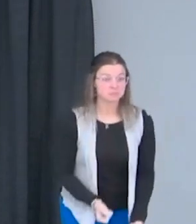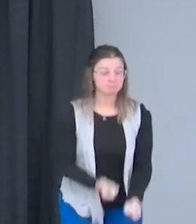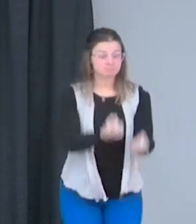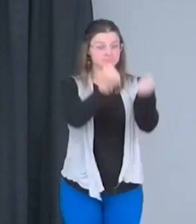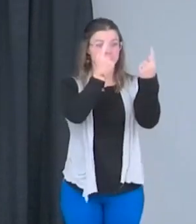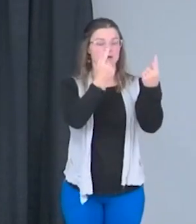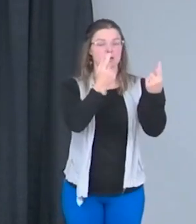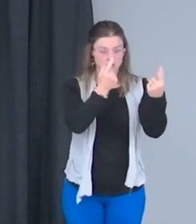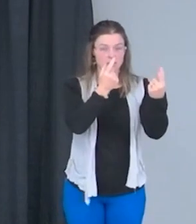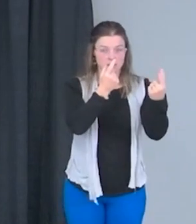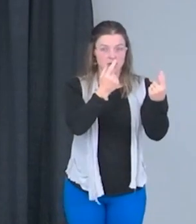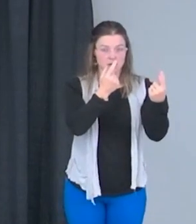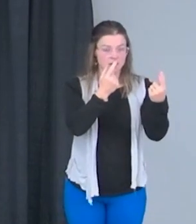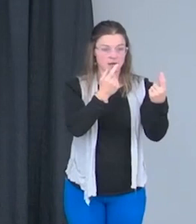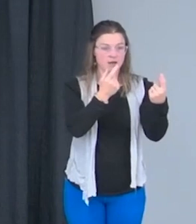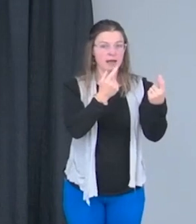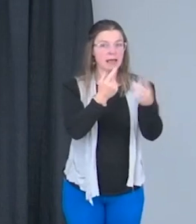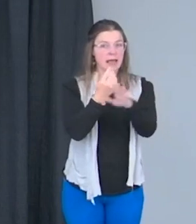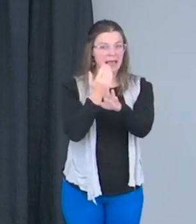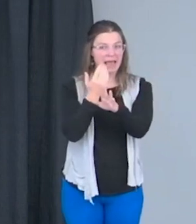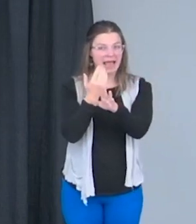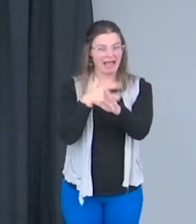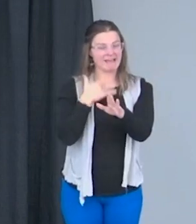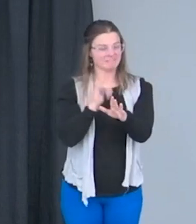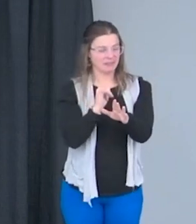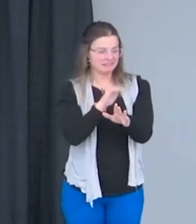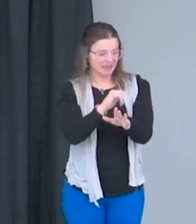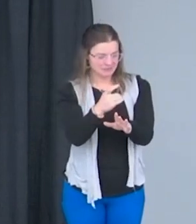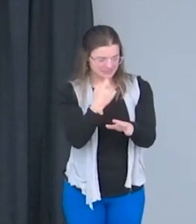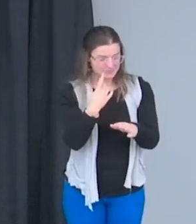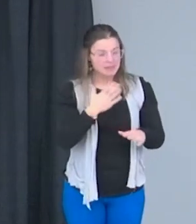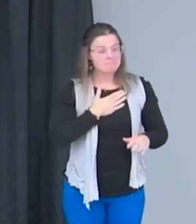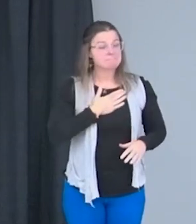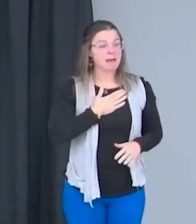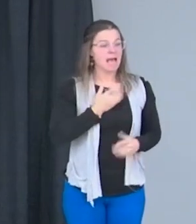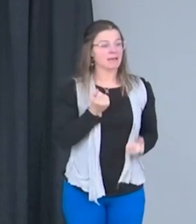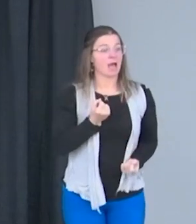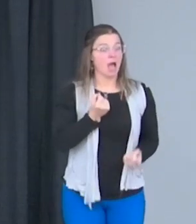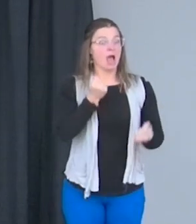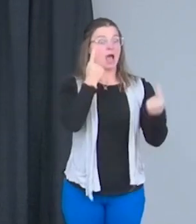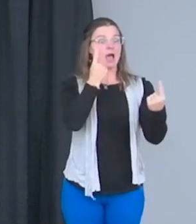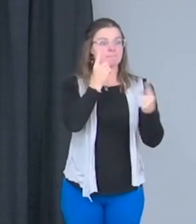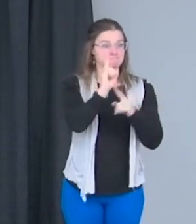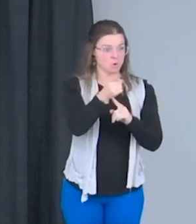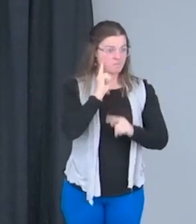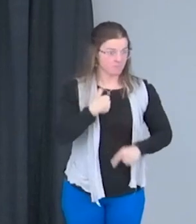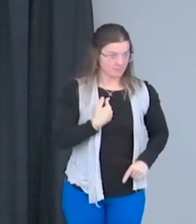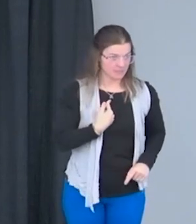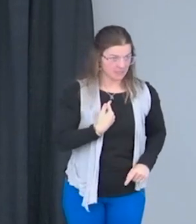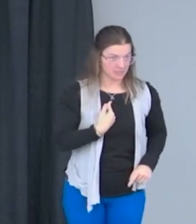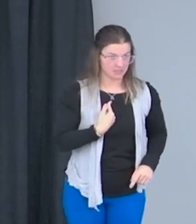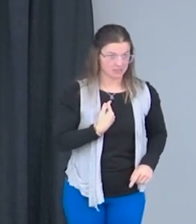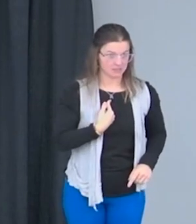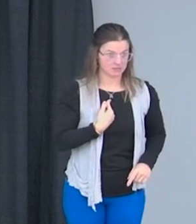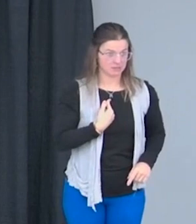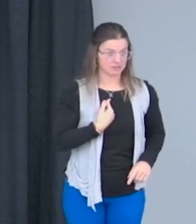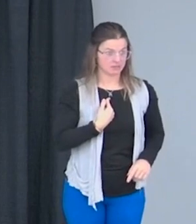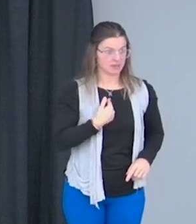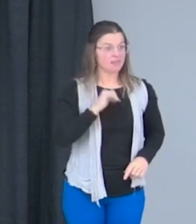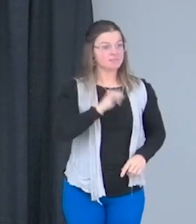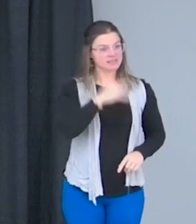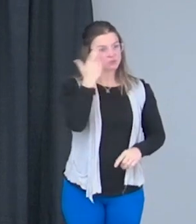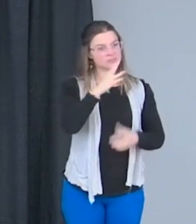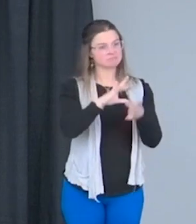waited to the question. Didn't know that was going to be a question, but I felt like it was. Okay. My aha moment. That's where I talk about my daughter